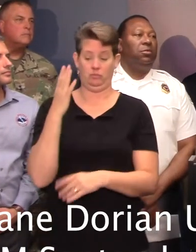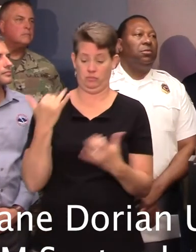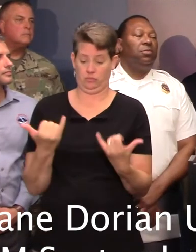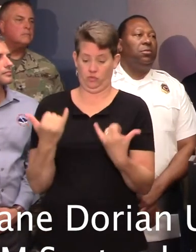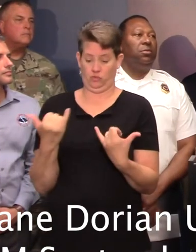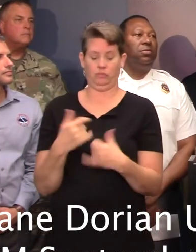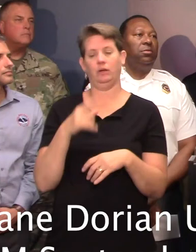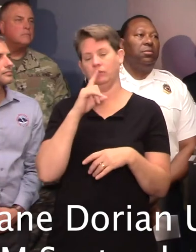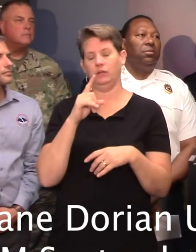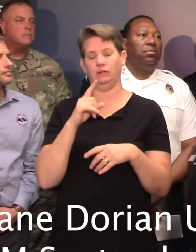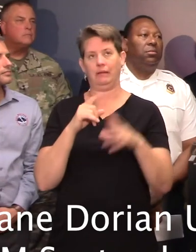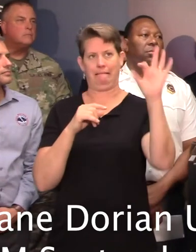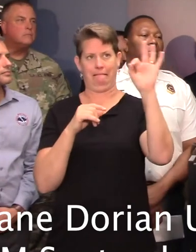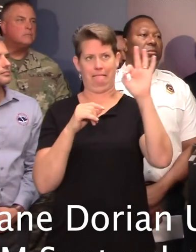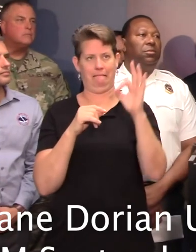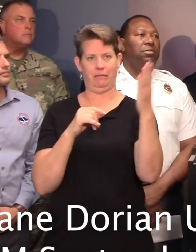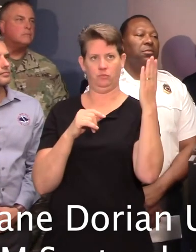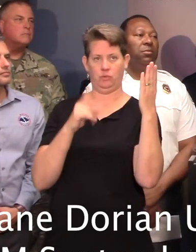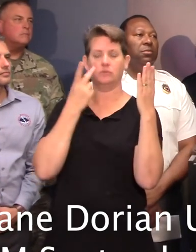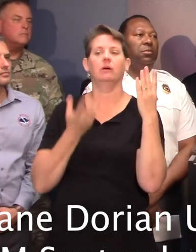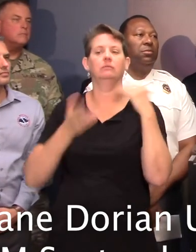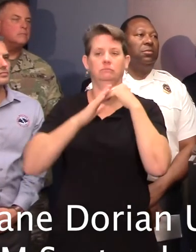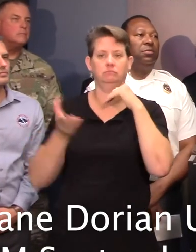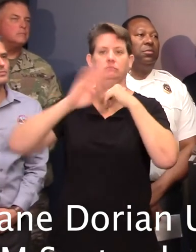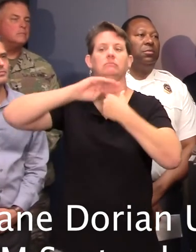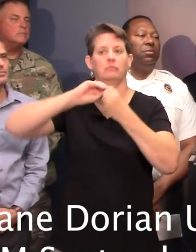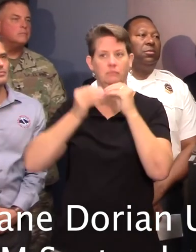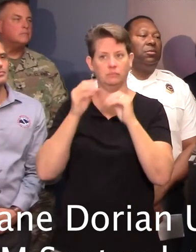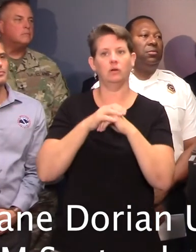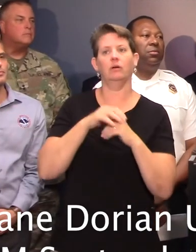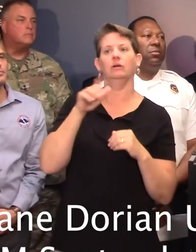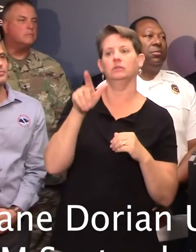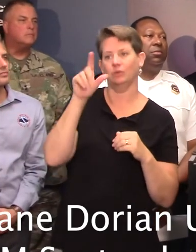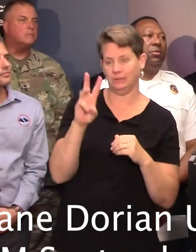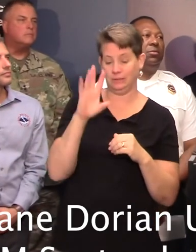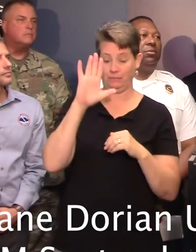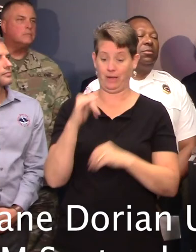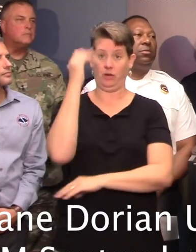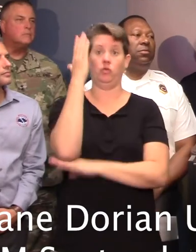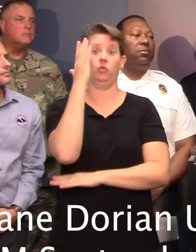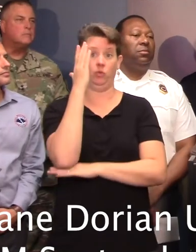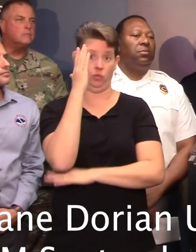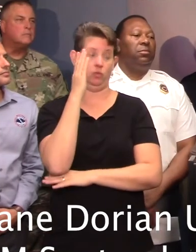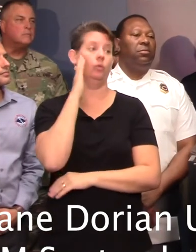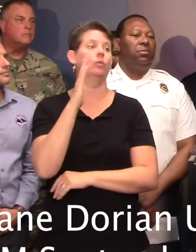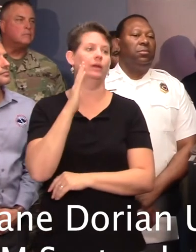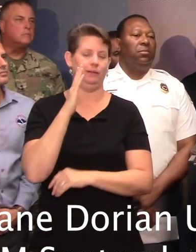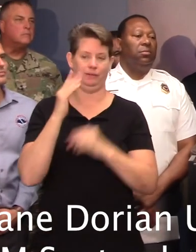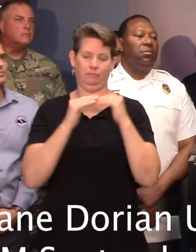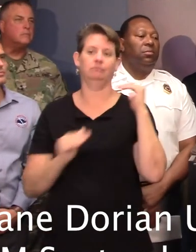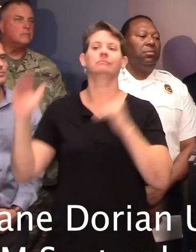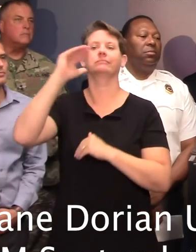beginning at 9 today, we started seeing increased numbers on I-26. And then at noon today, we hit a number that would have